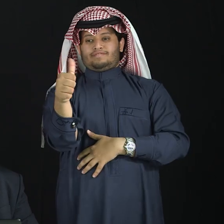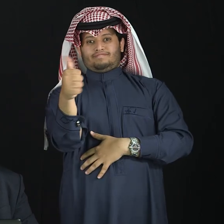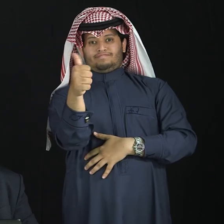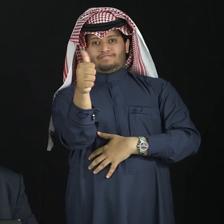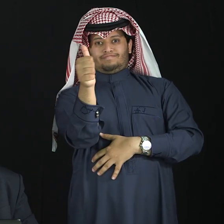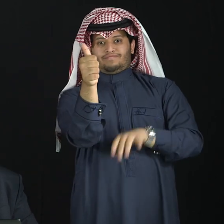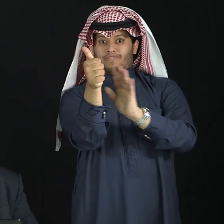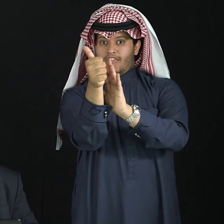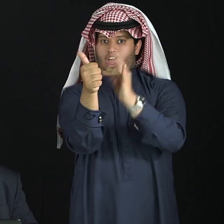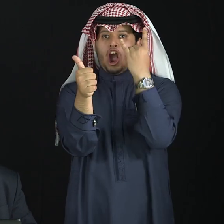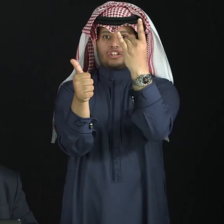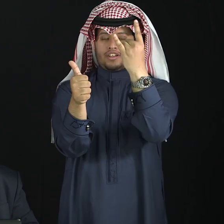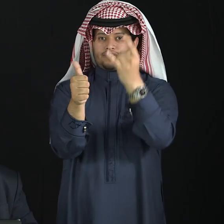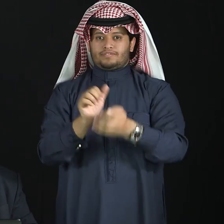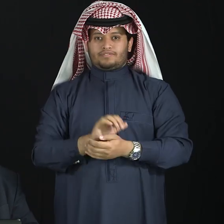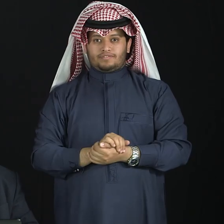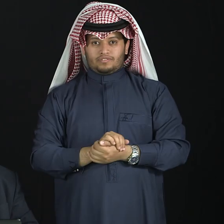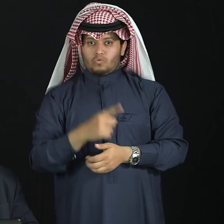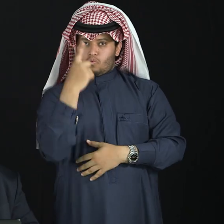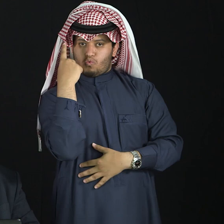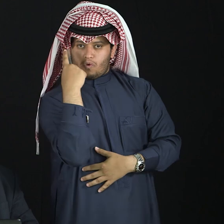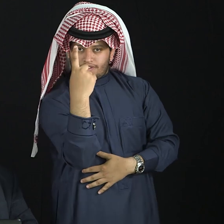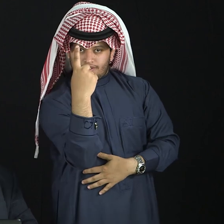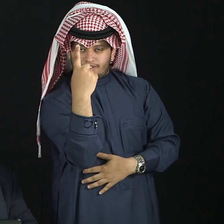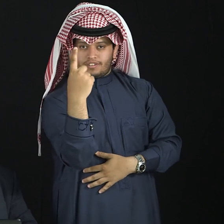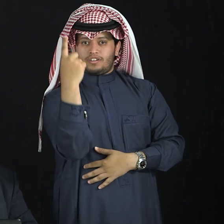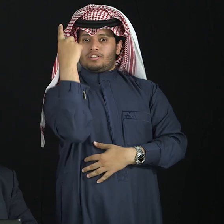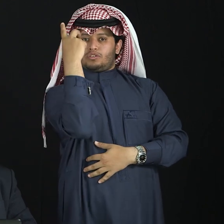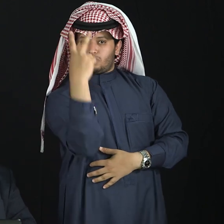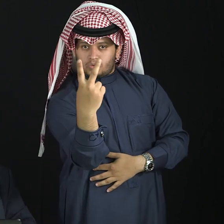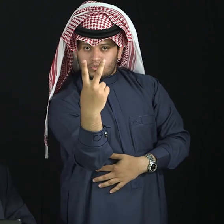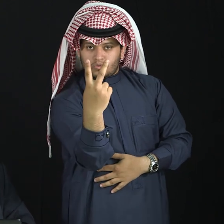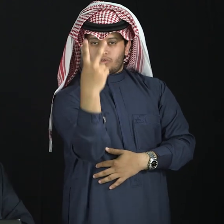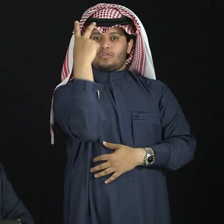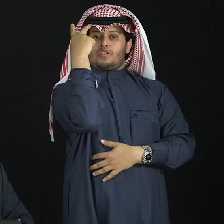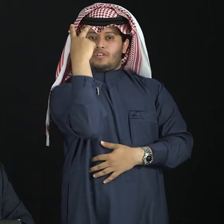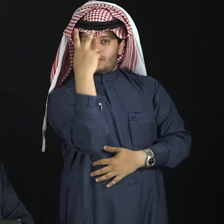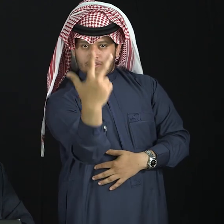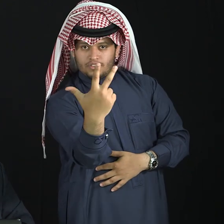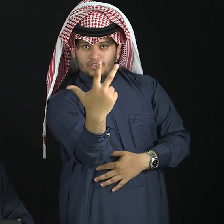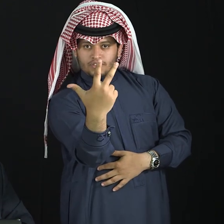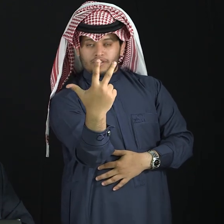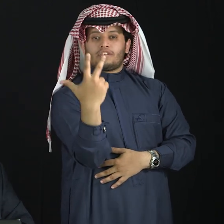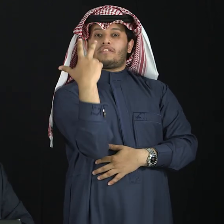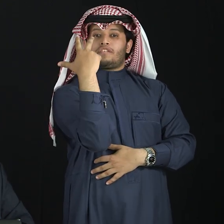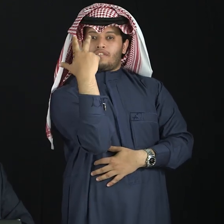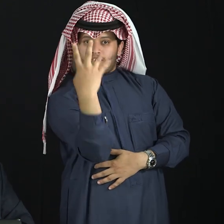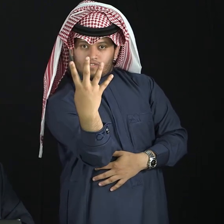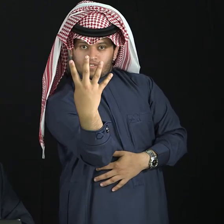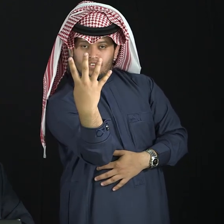You see? I'm going to repeat. One, two, three,